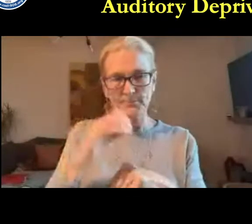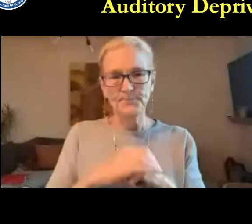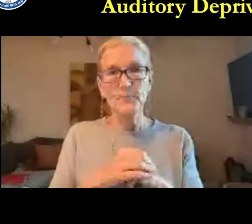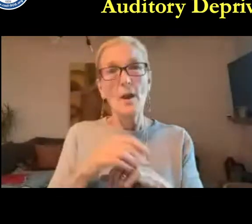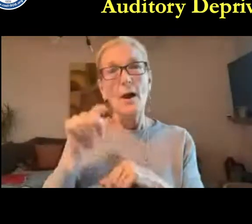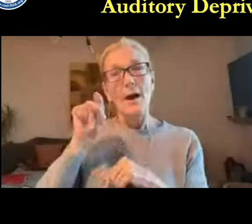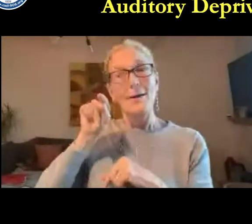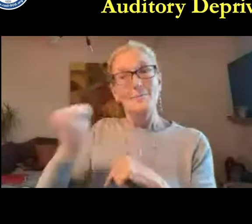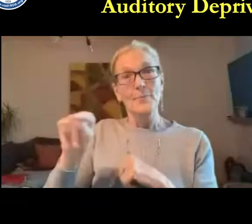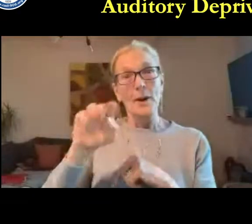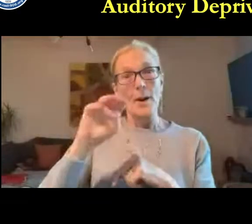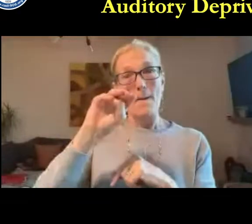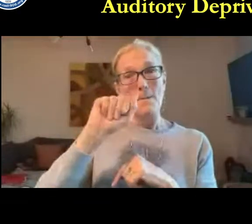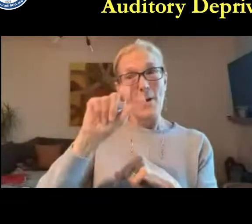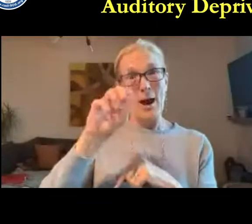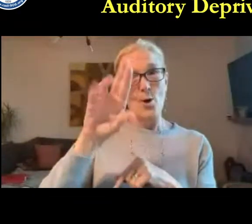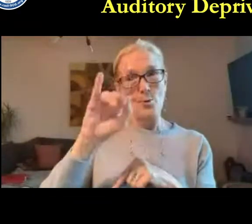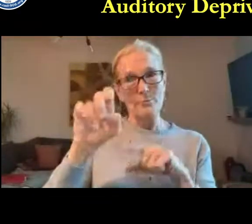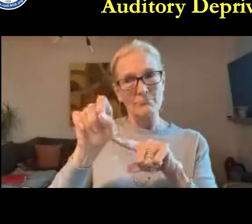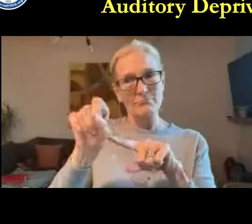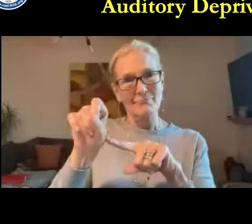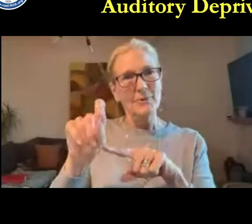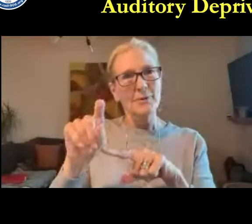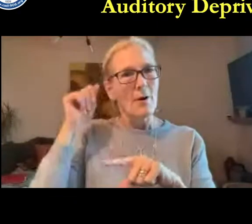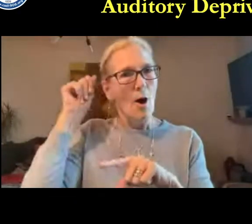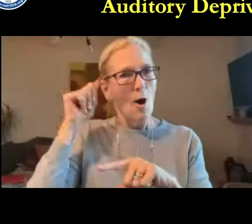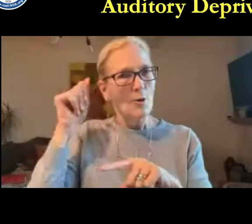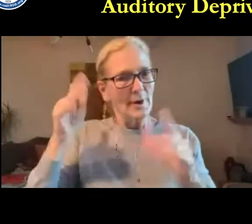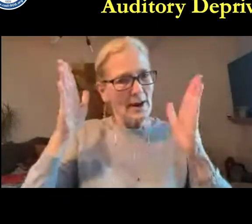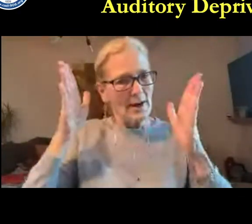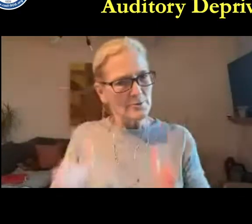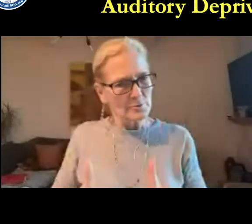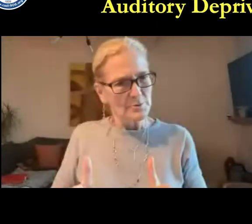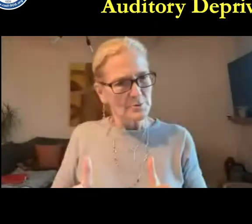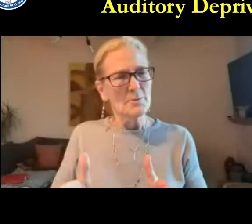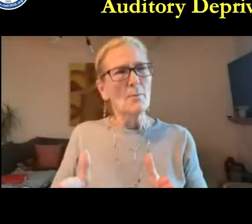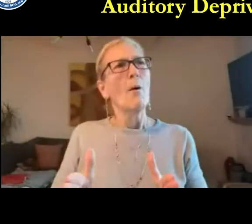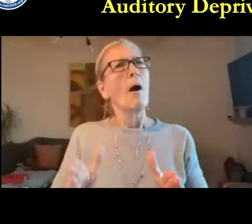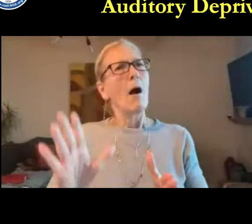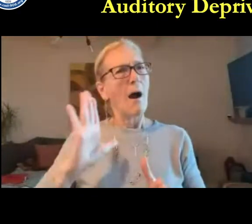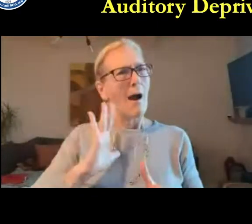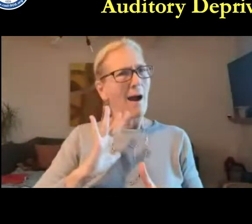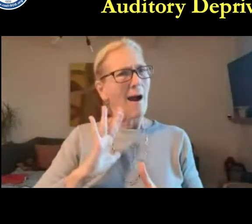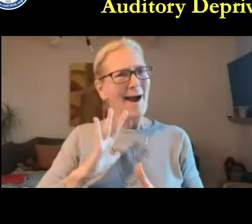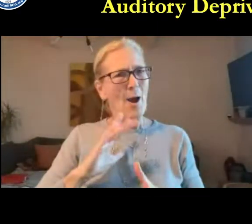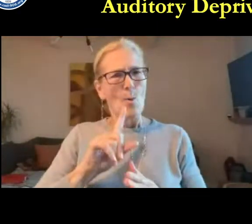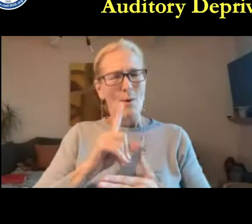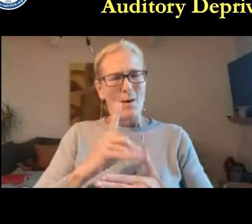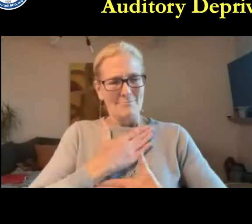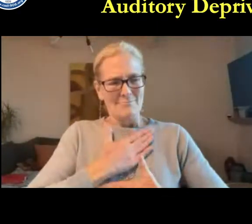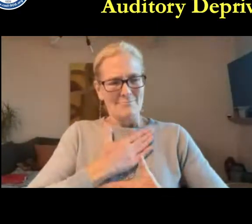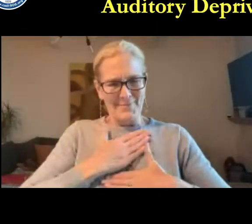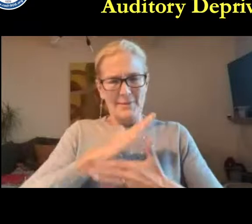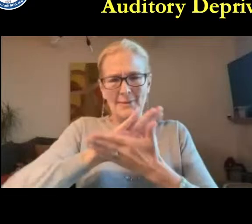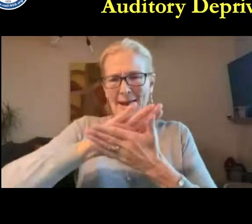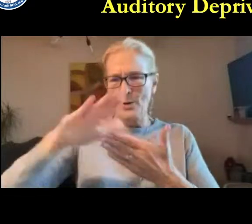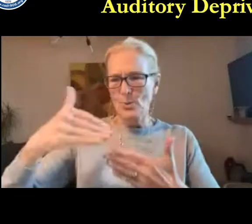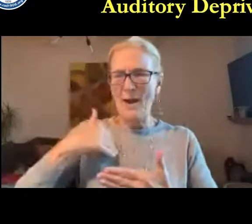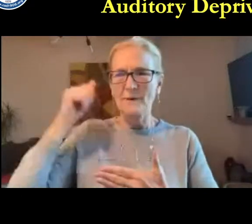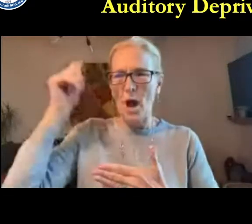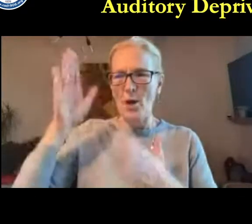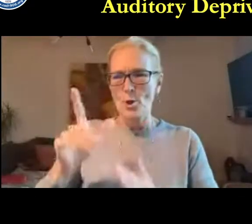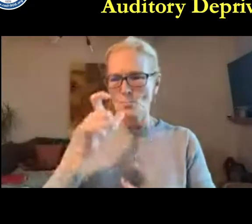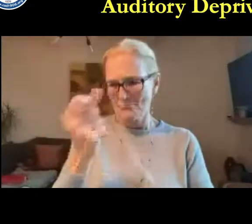Okay, without any further ado, I would like to introduce Mallory. Mallory is an